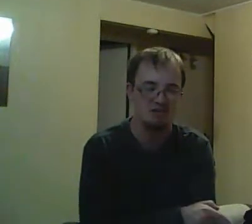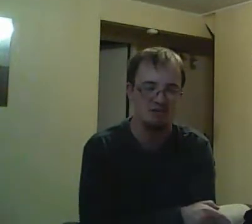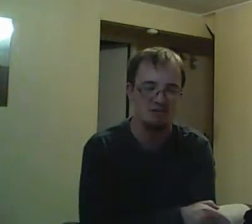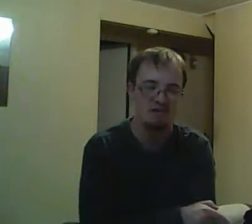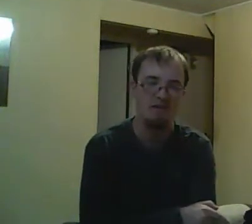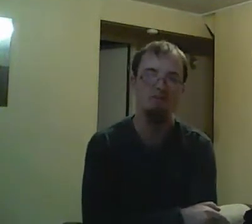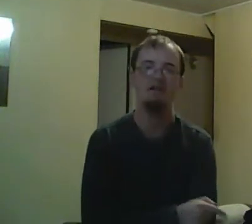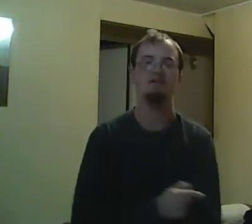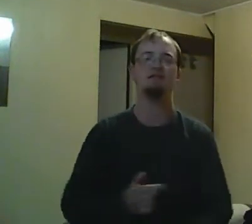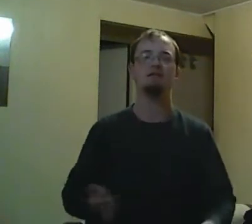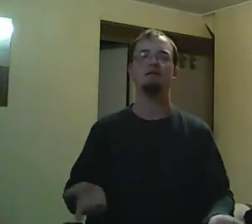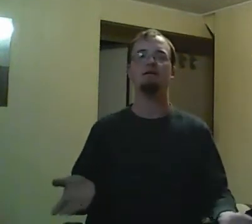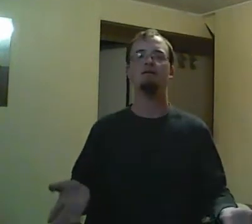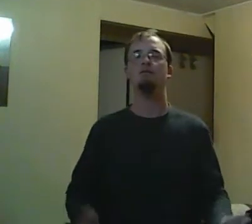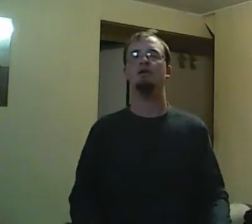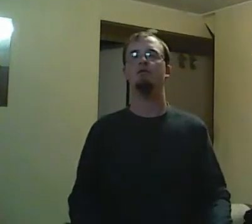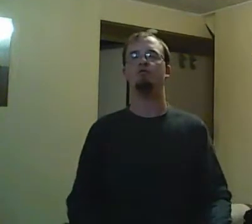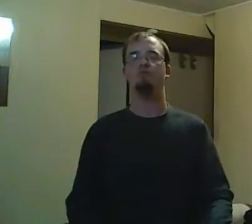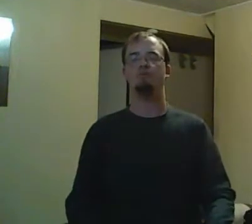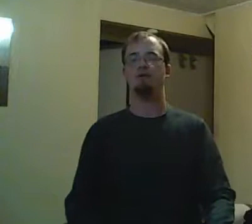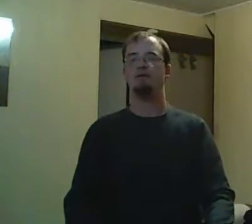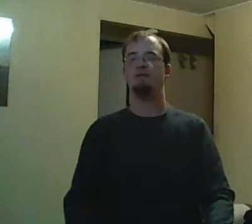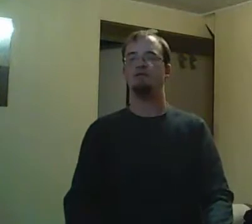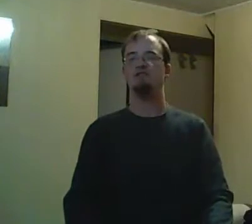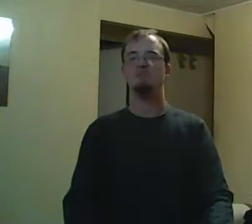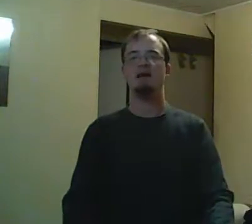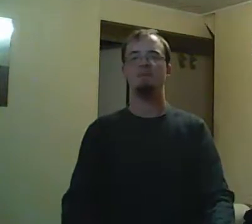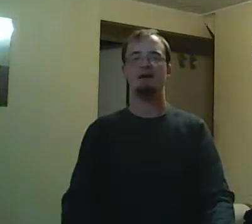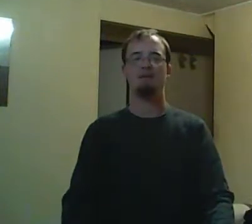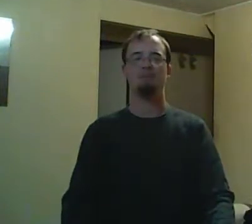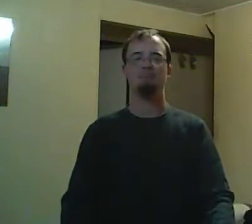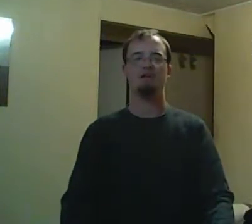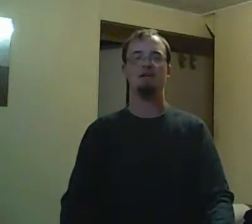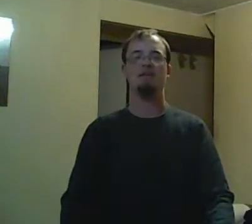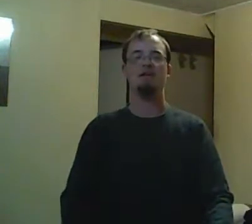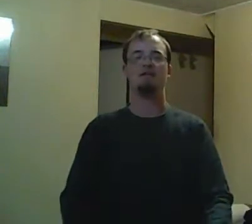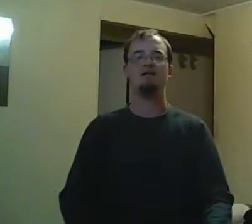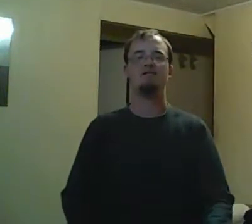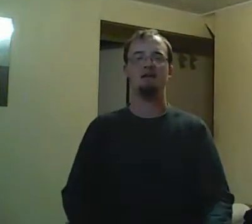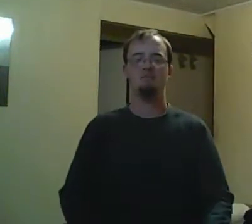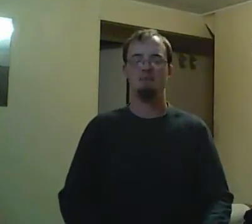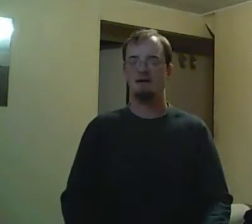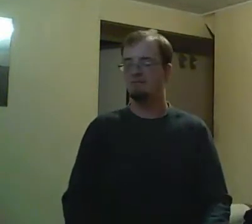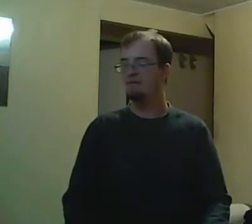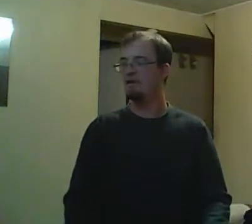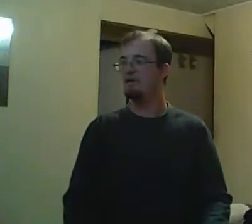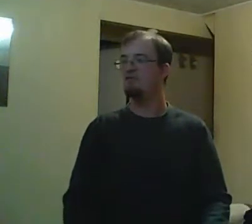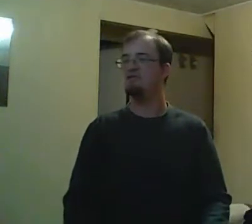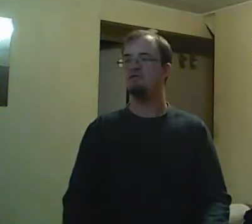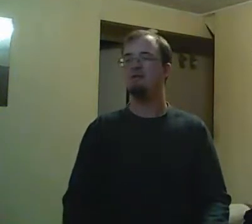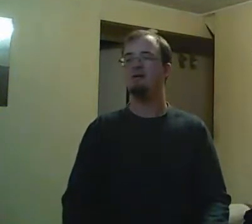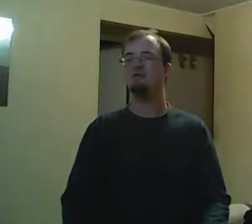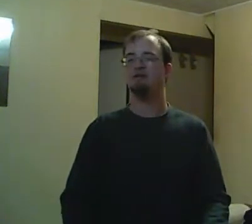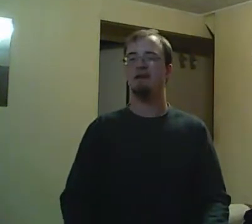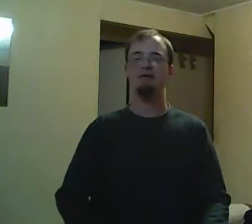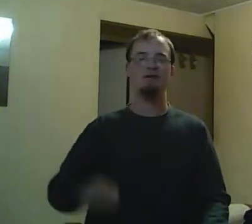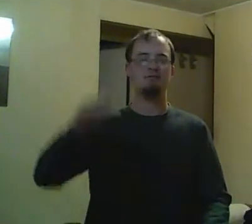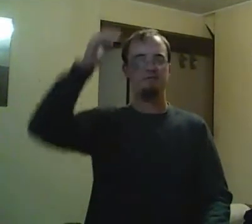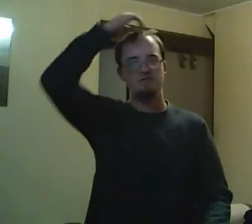Not on their side, but on his side. That being Rick's side. We get a glimpse into his home life when his mother tries to help him into